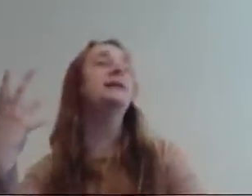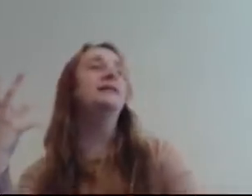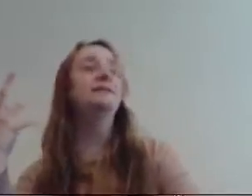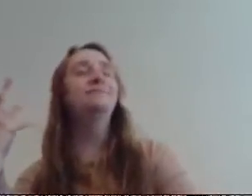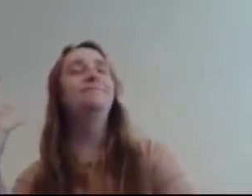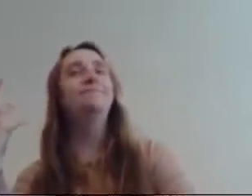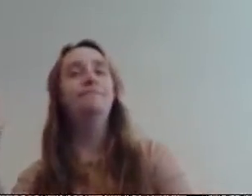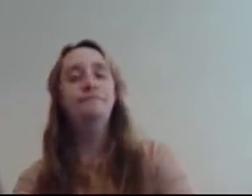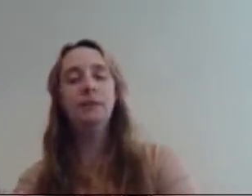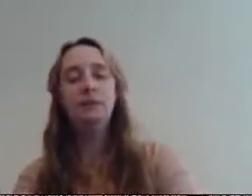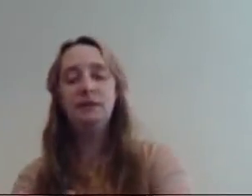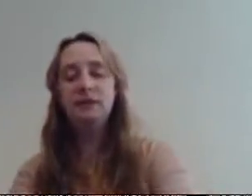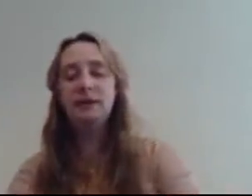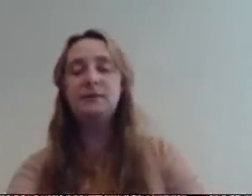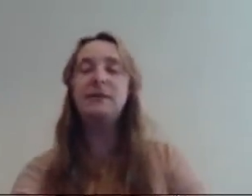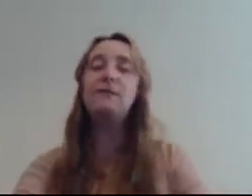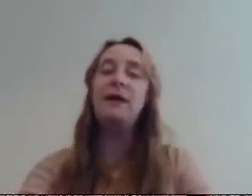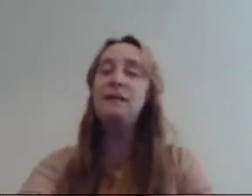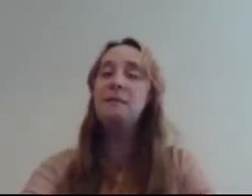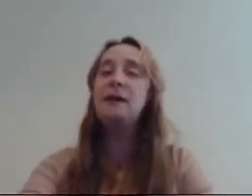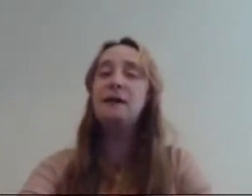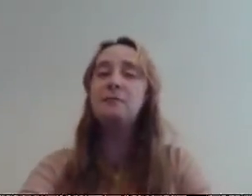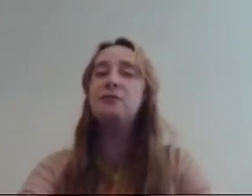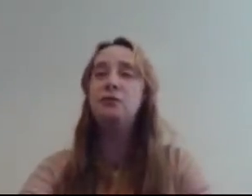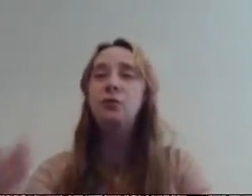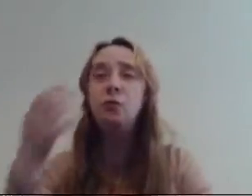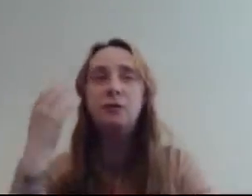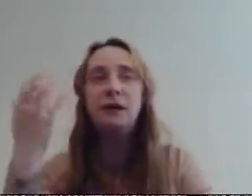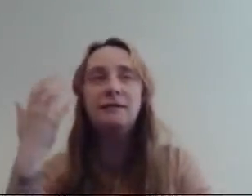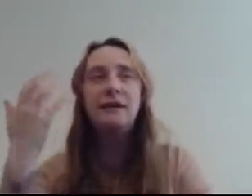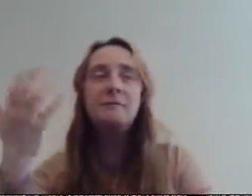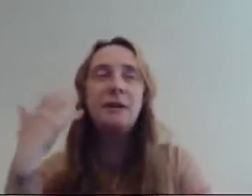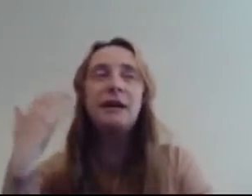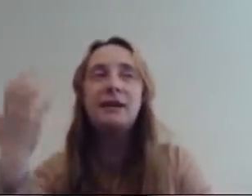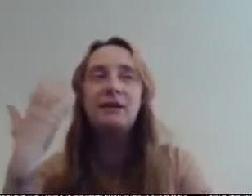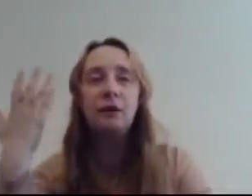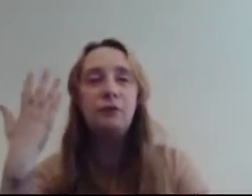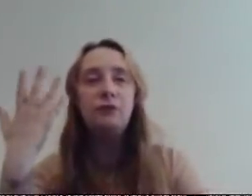i that's the devil i hate when that happens you know what it is but you can't get it out